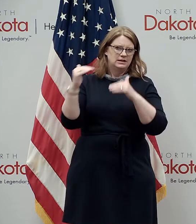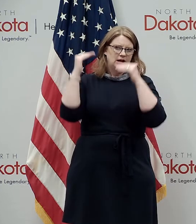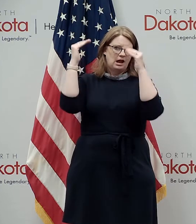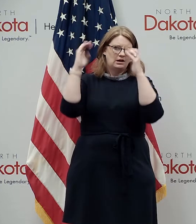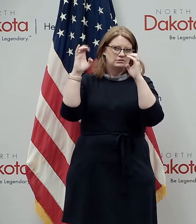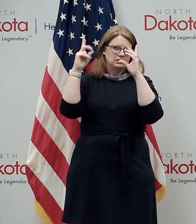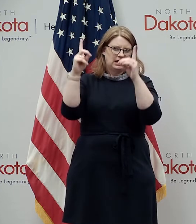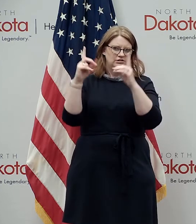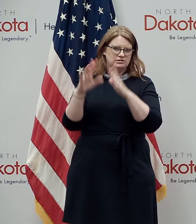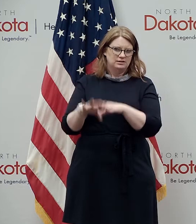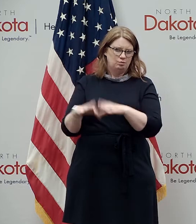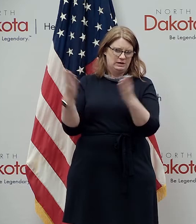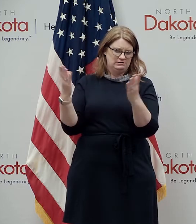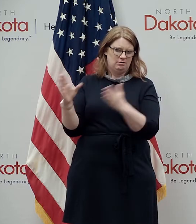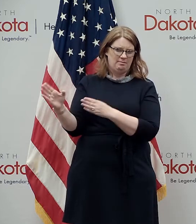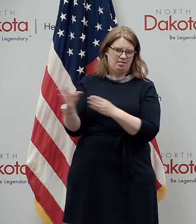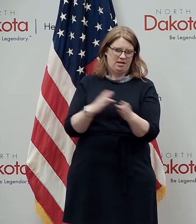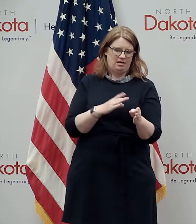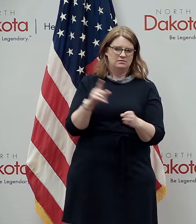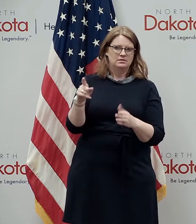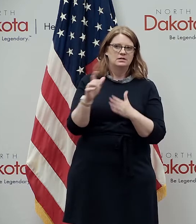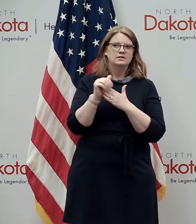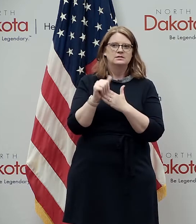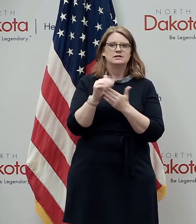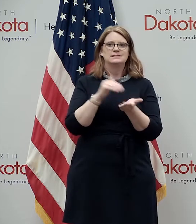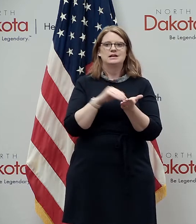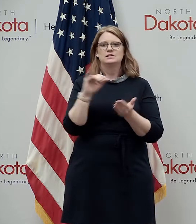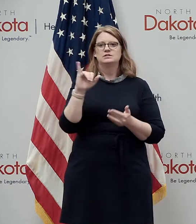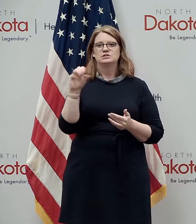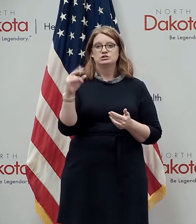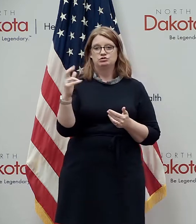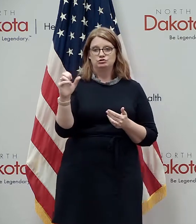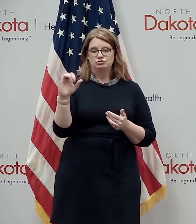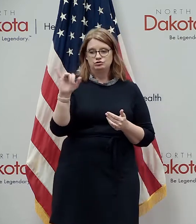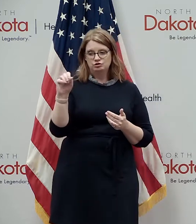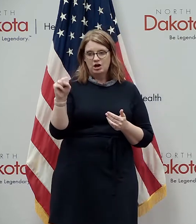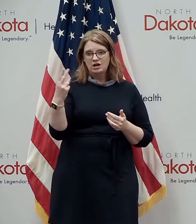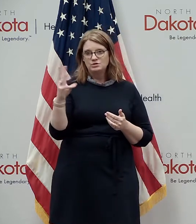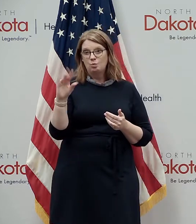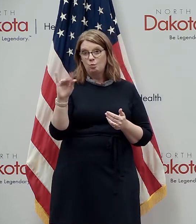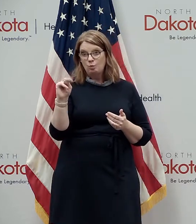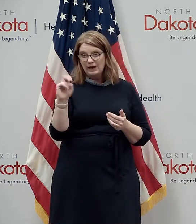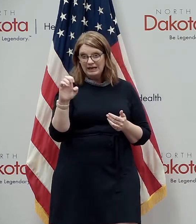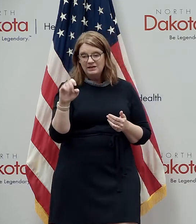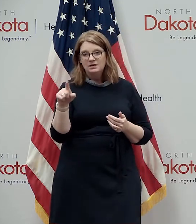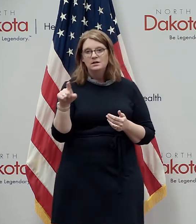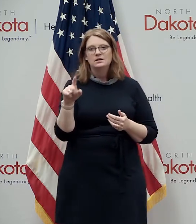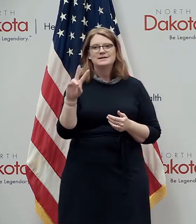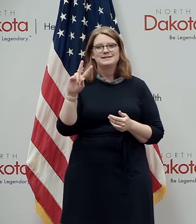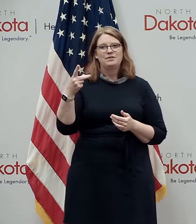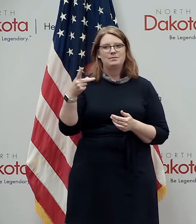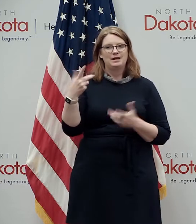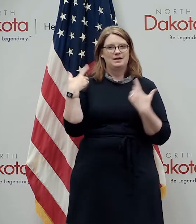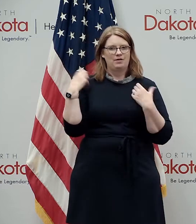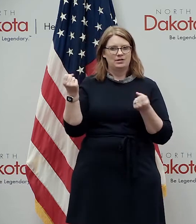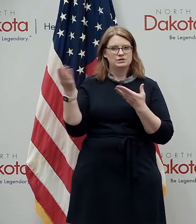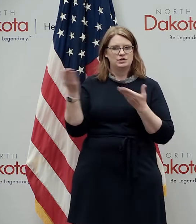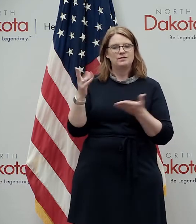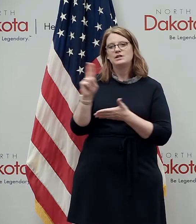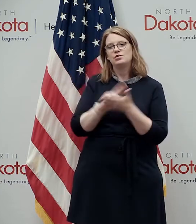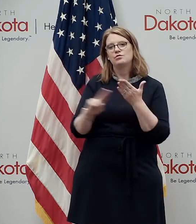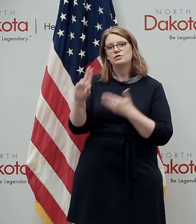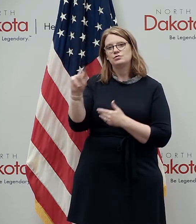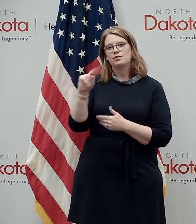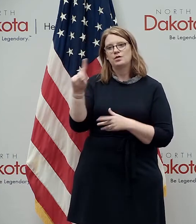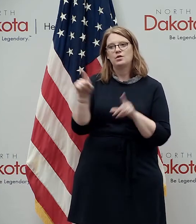restart plan and that's led by dr josh win uh dr josh win the vp of health services uh university of